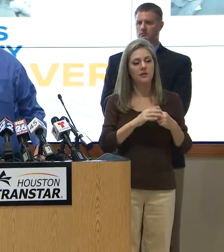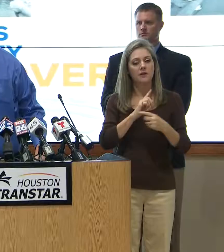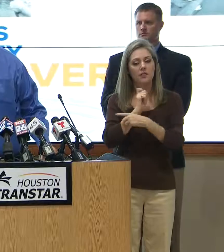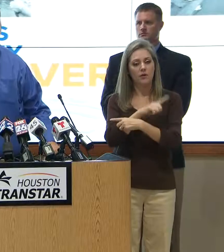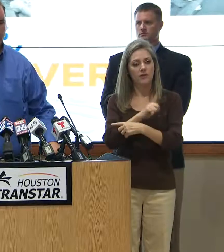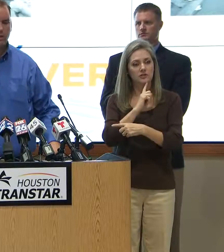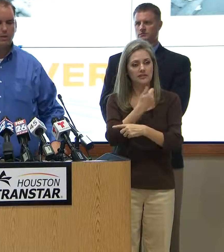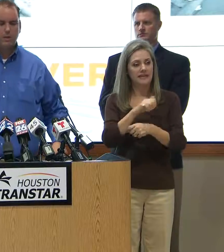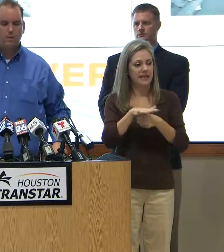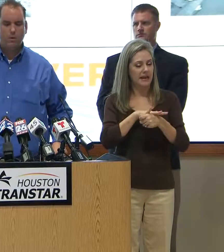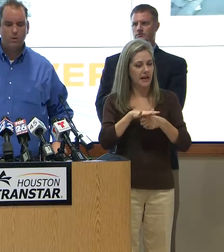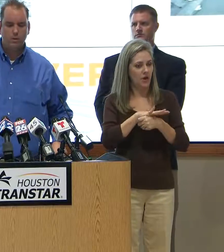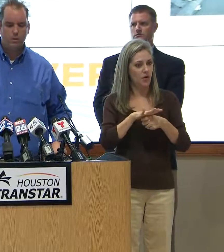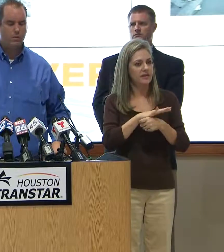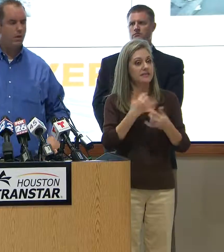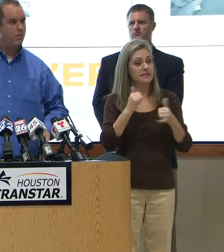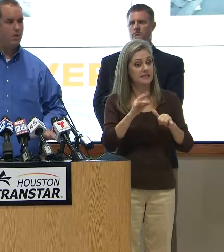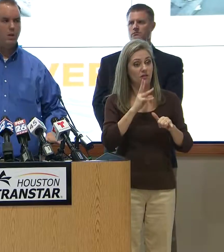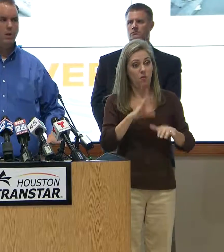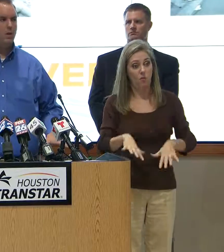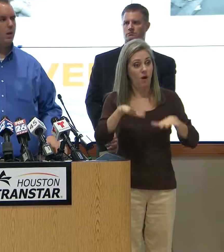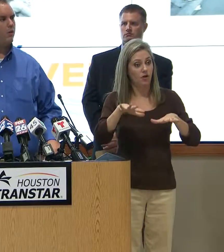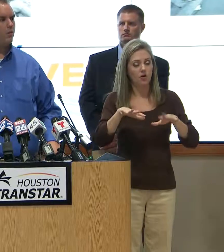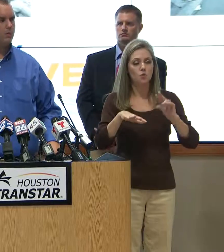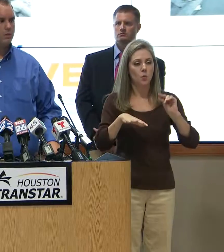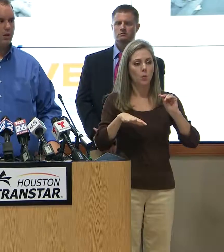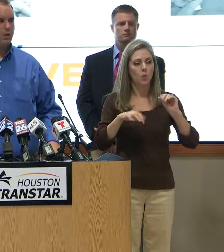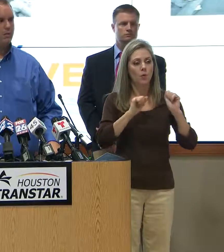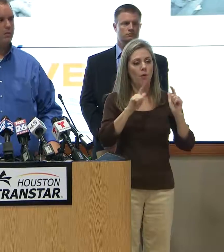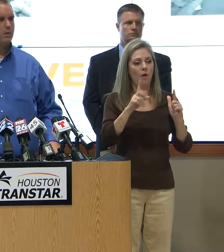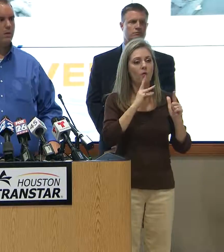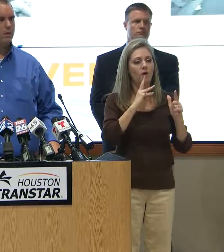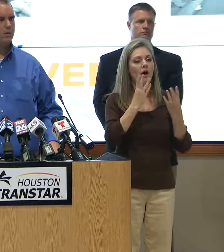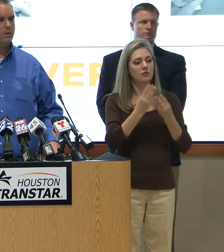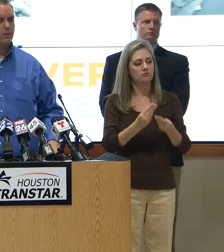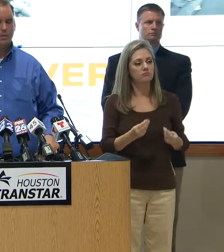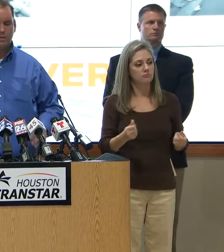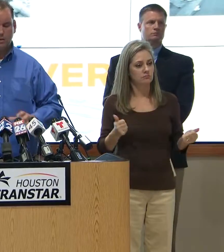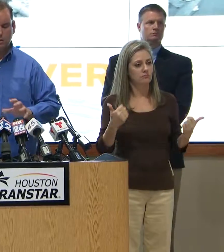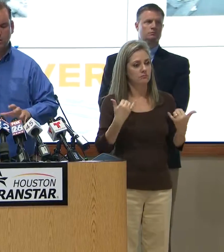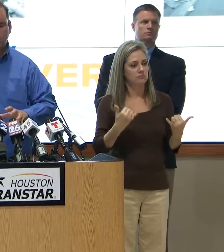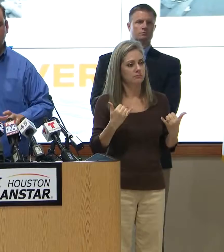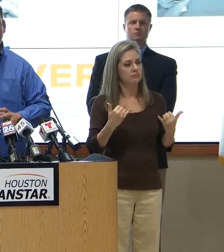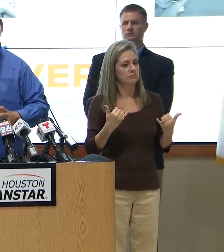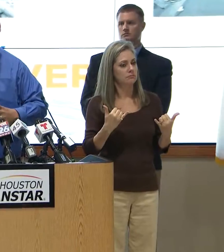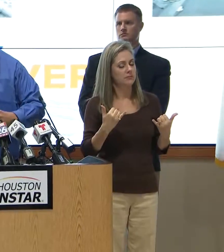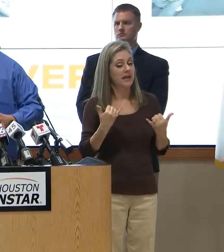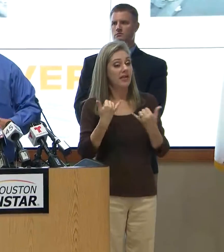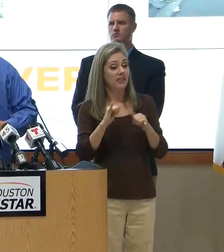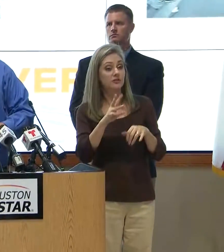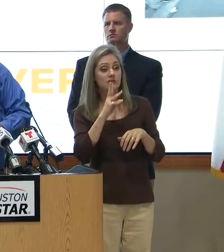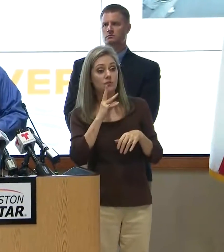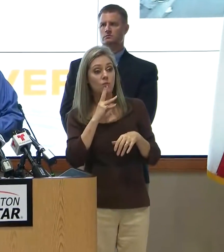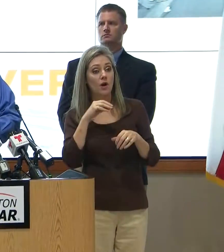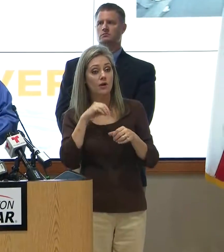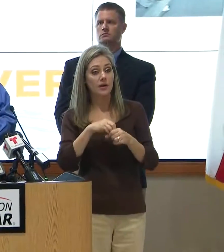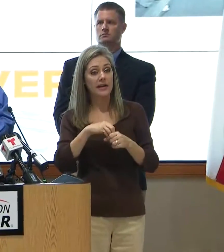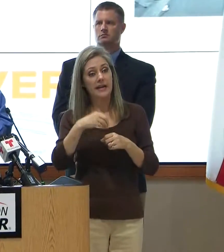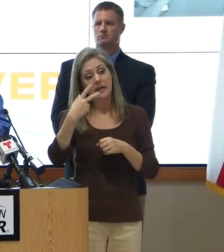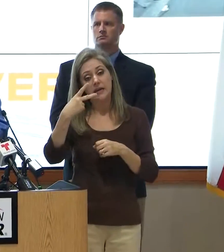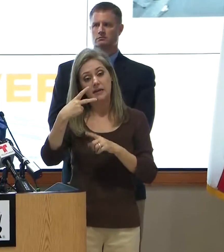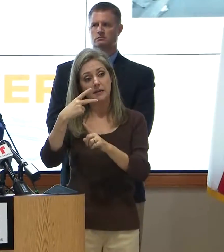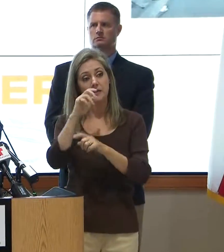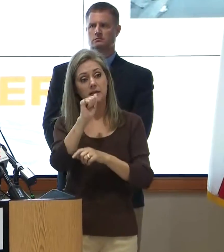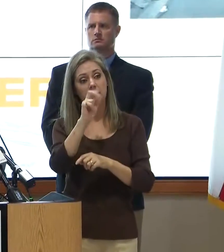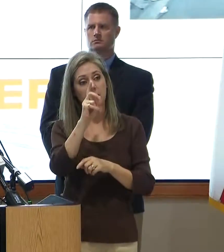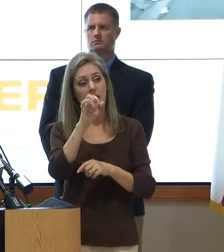question was do we have any areas that have water still? No. All the water is gone. There is still water in the pools of Addicts